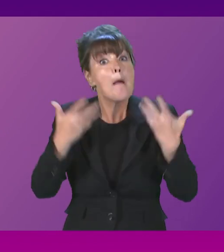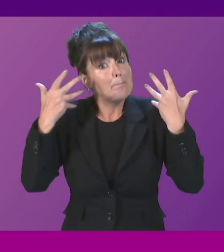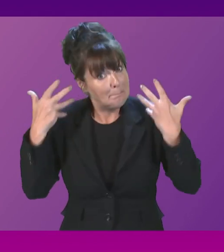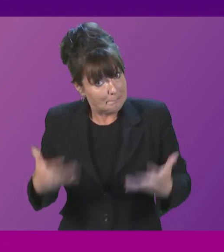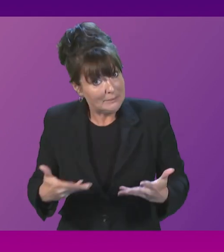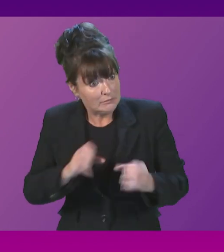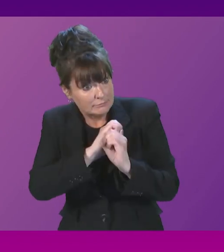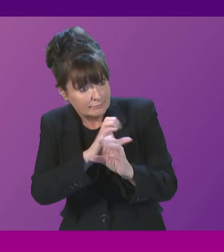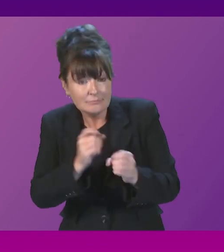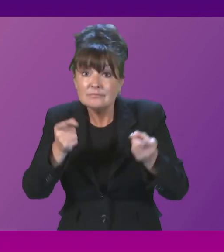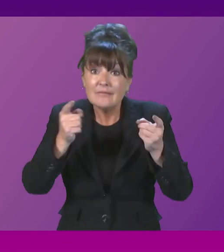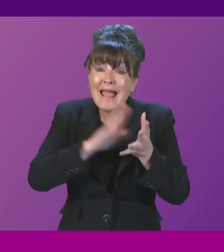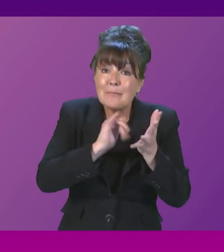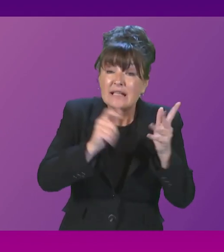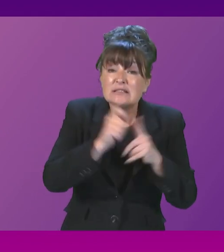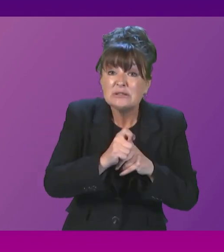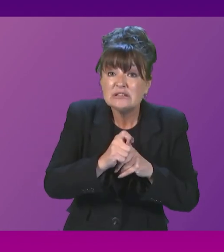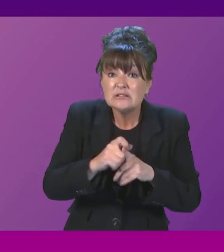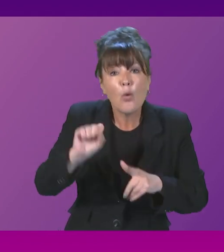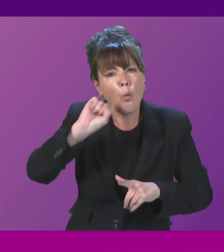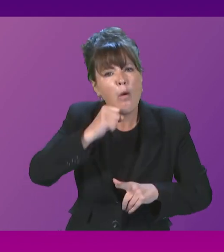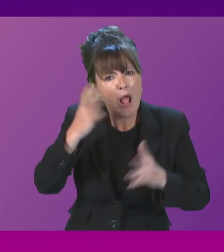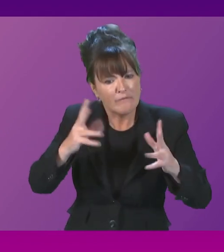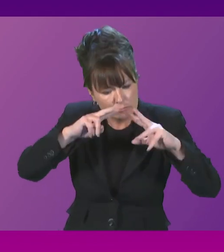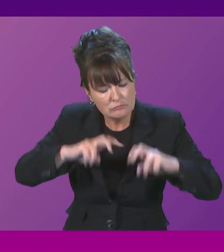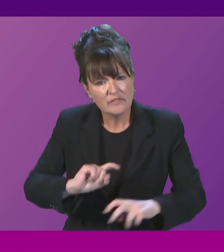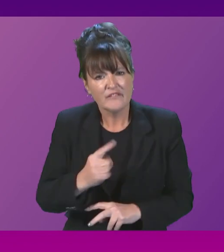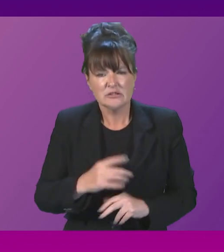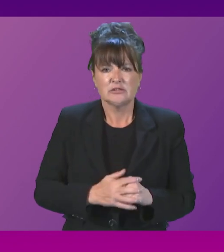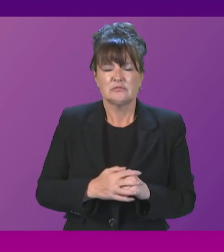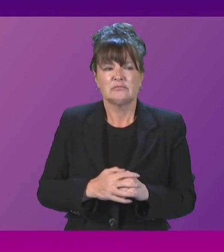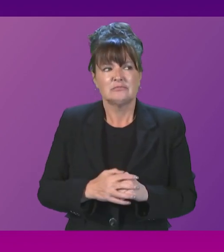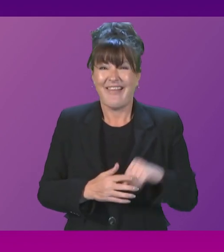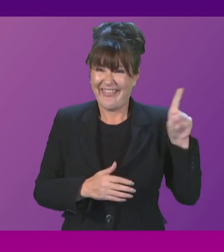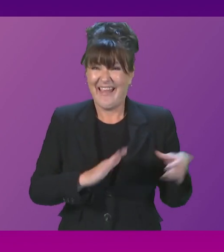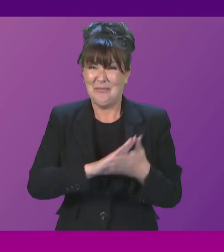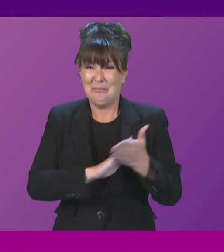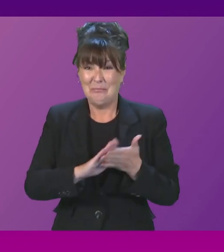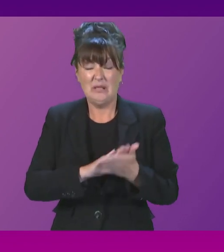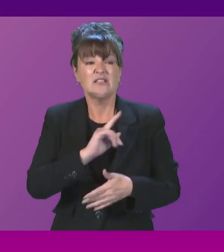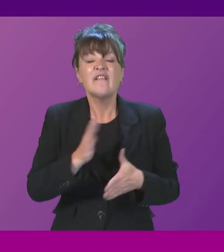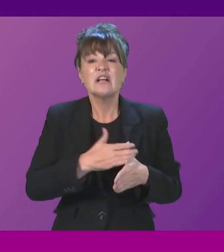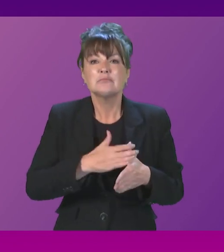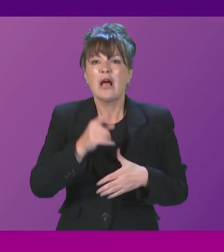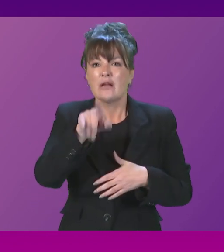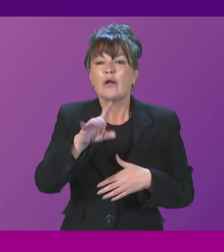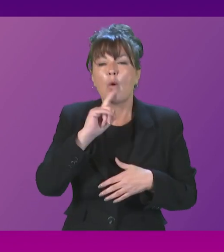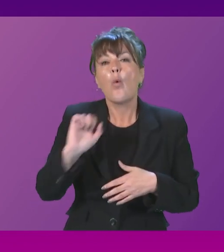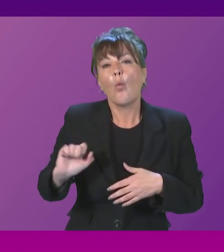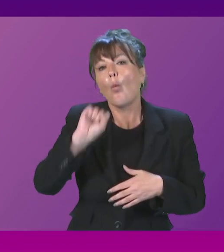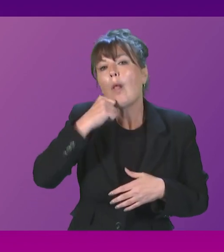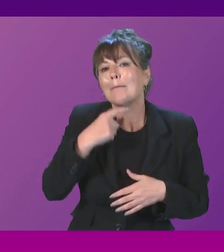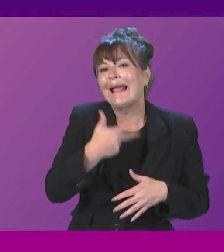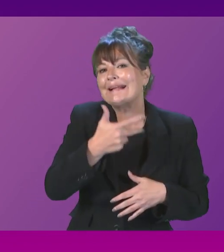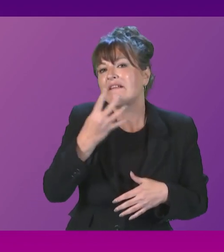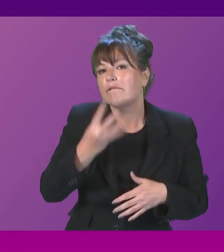government ministers a week ago is going to be scrutinised. That is basically the First Minister saying it is going to be an £84